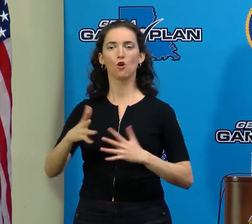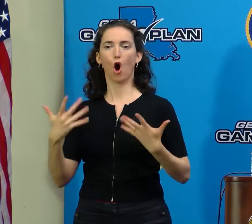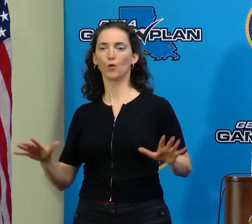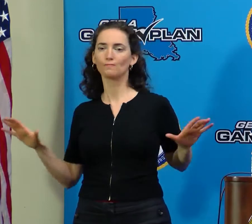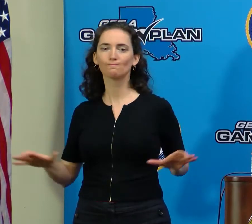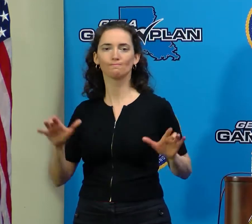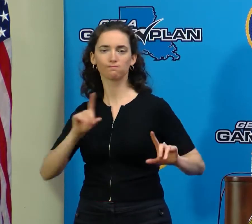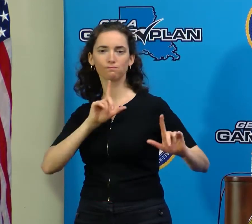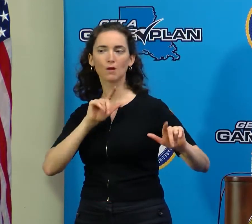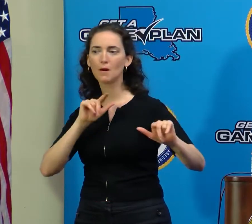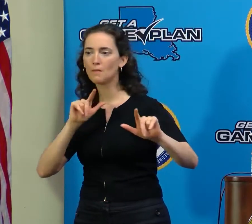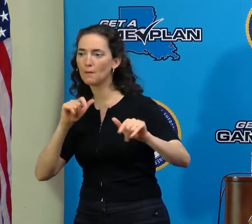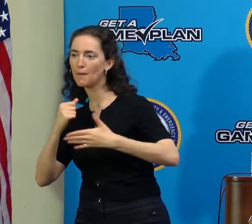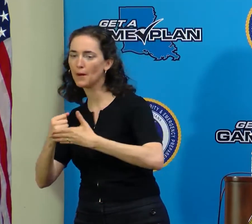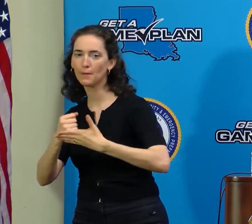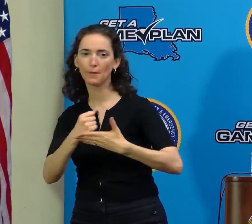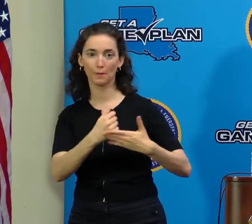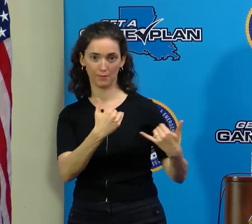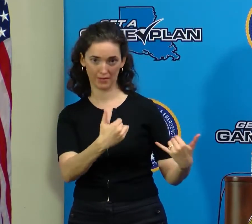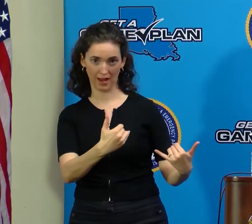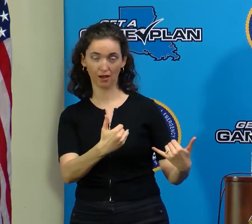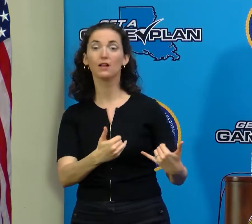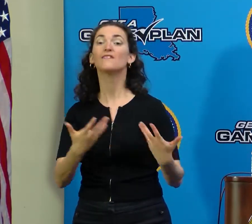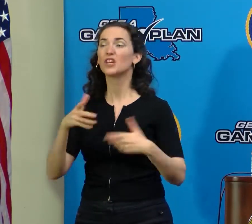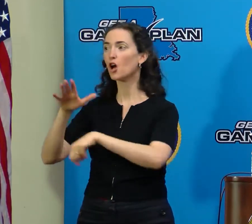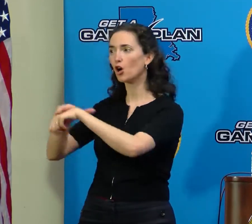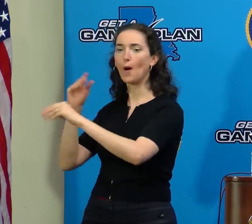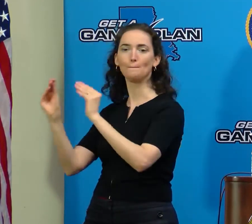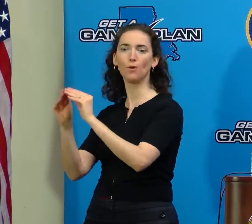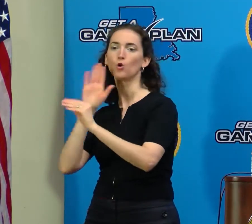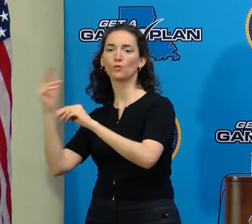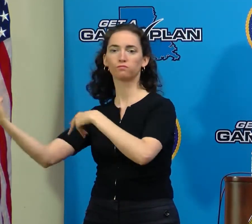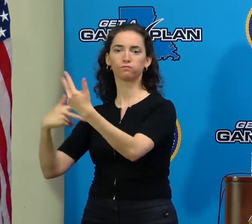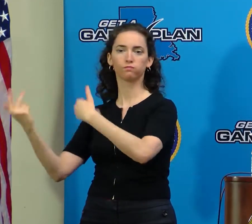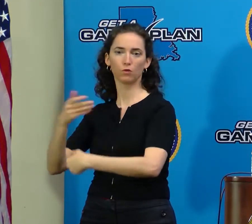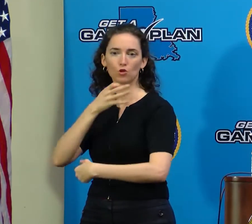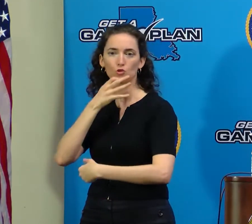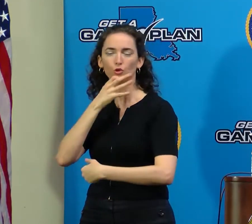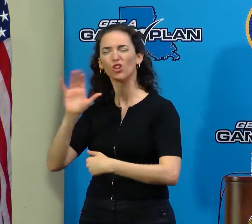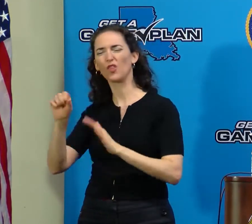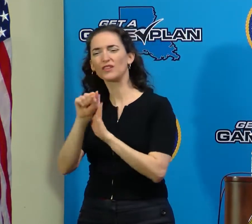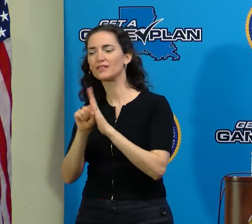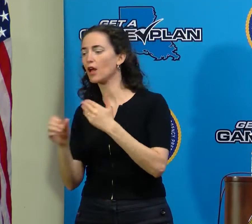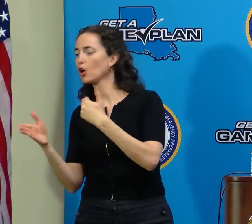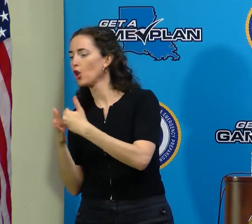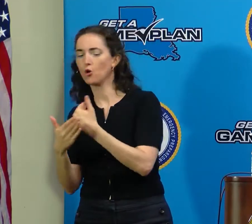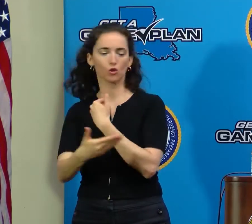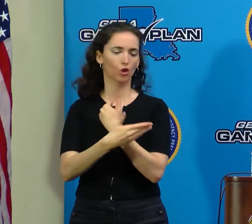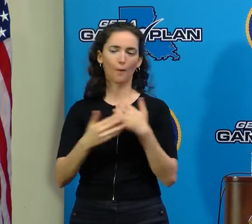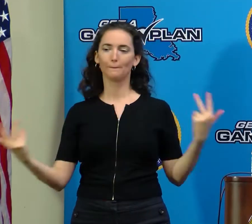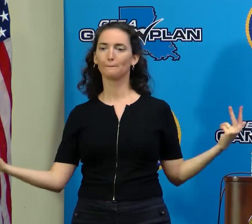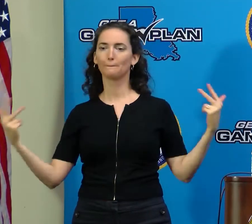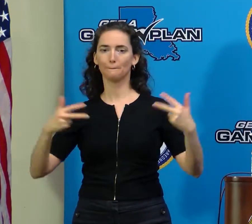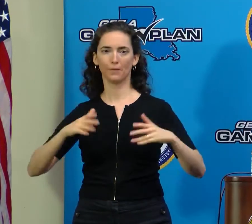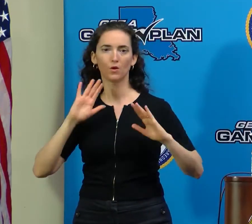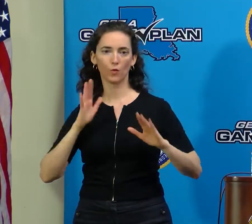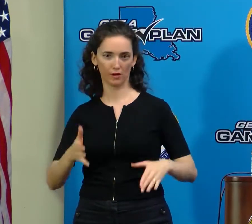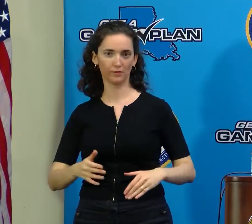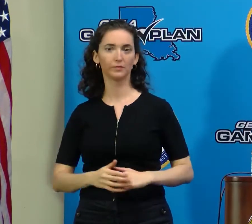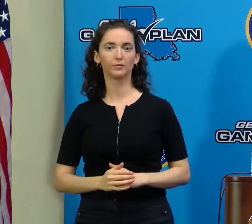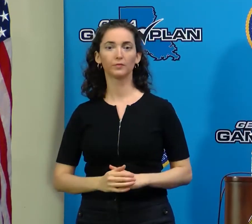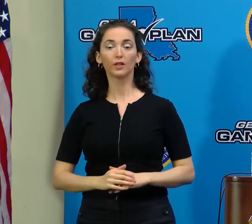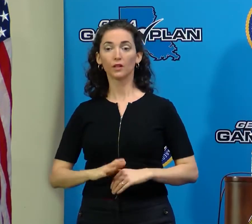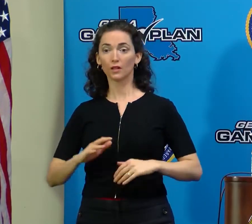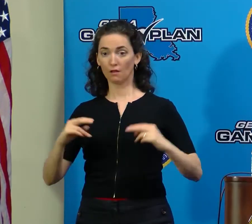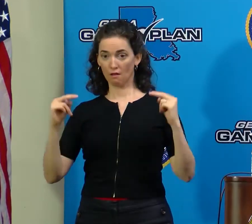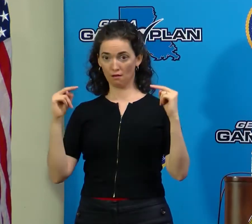disaster. And more are on the way from sister states. We've known since before this hurricane